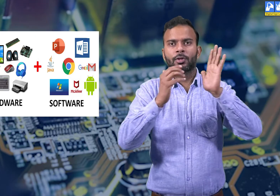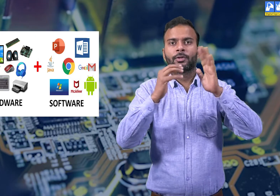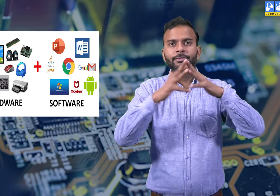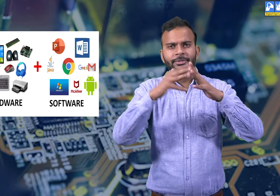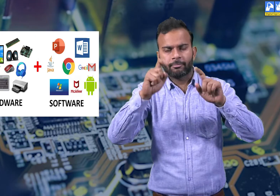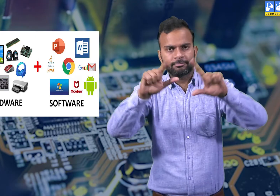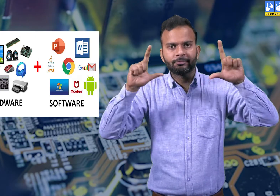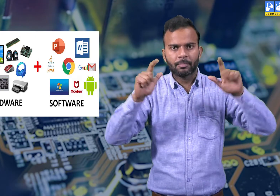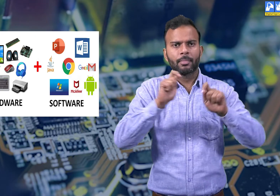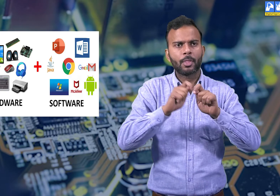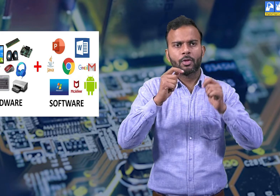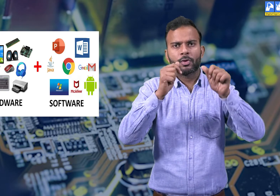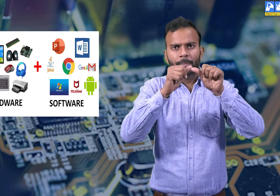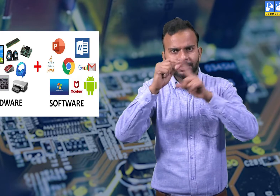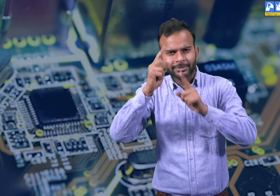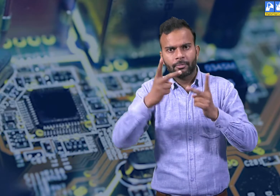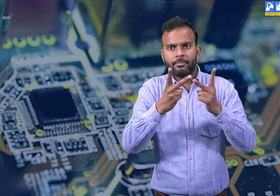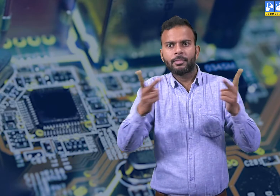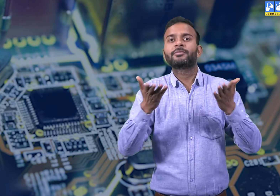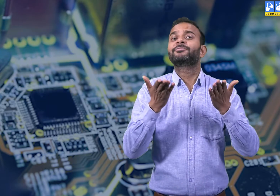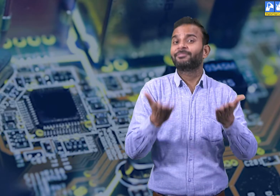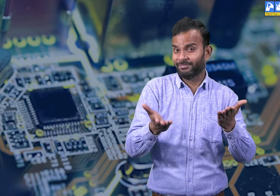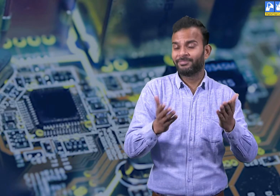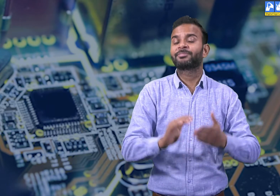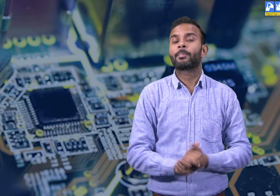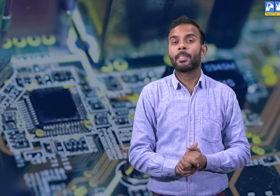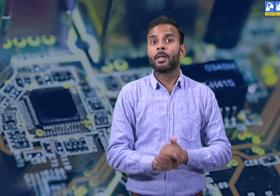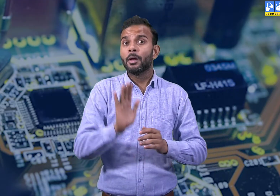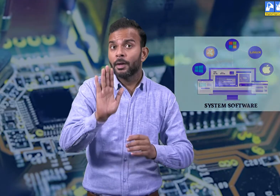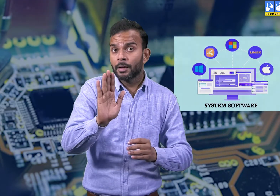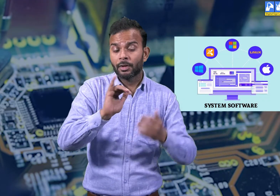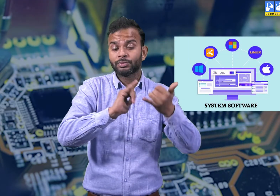Now let's discuss about main types of software.